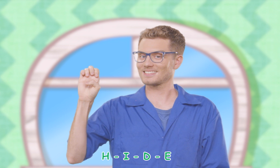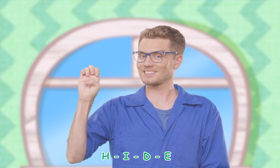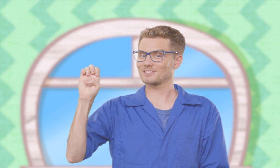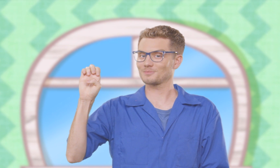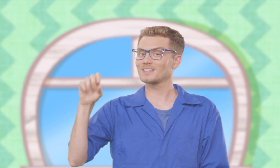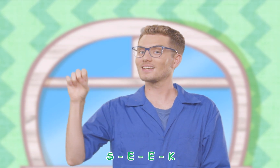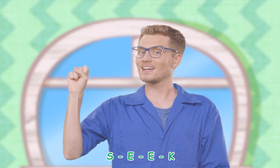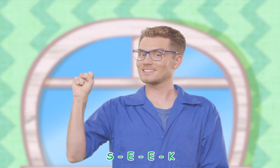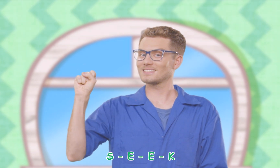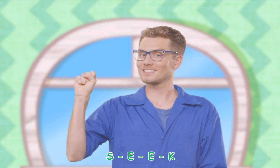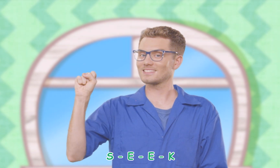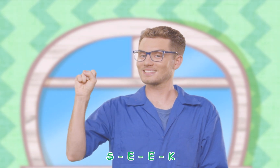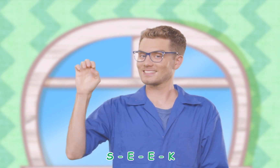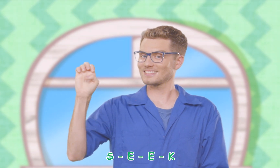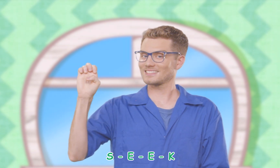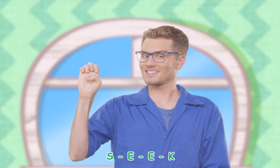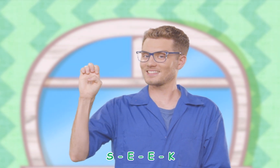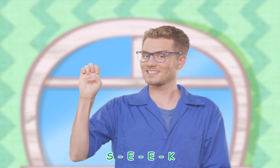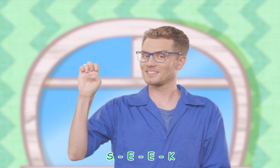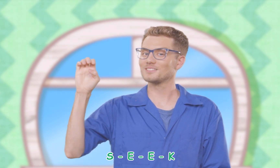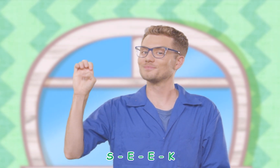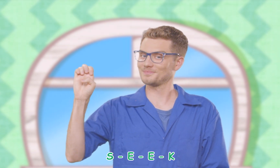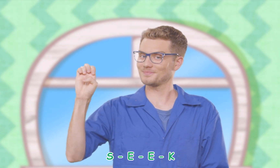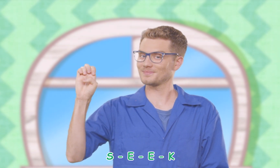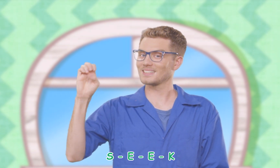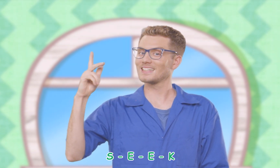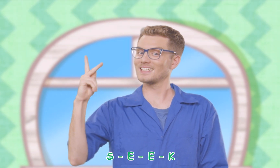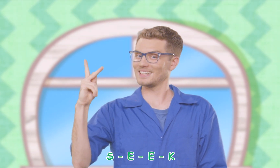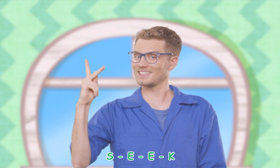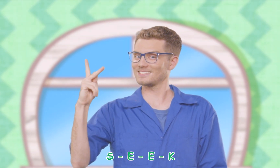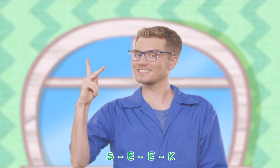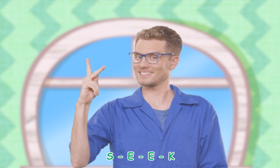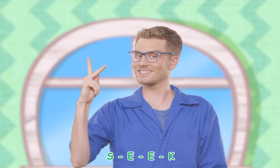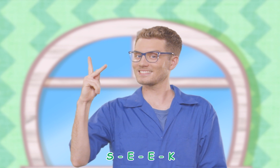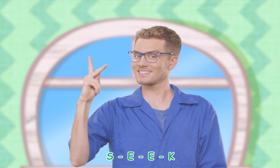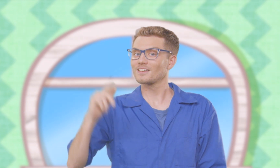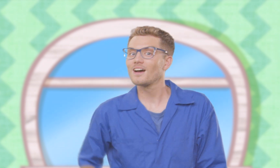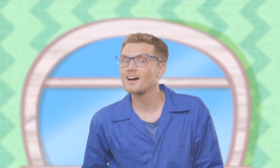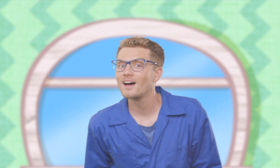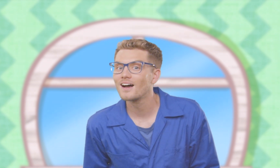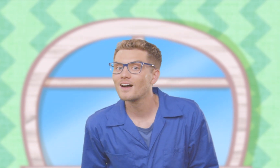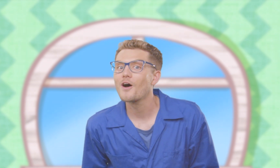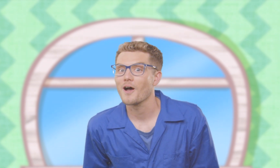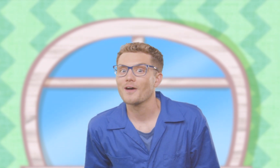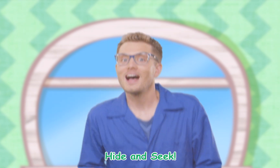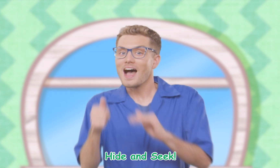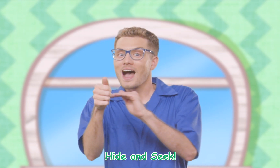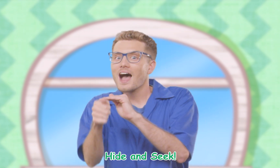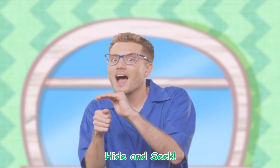-S-E-E-K Okay, hide and